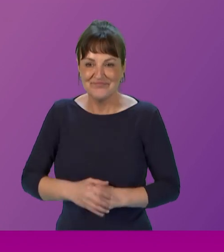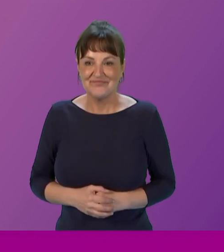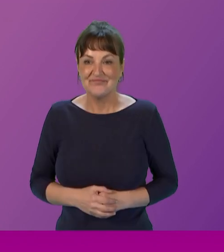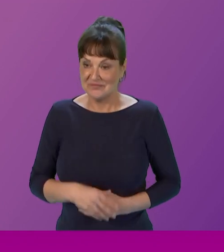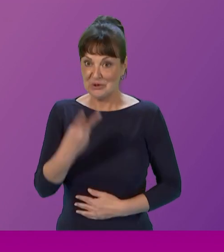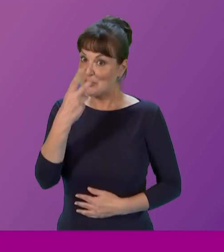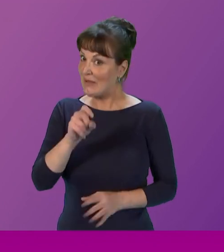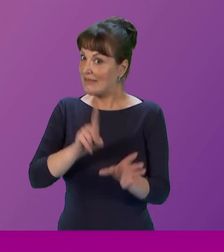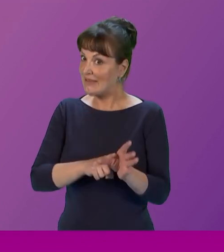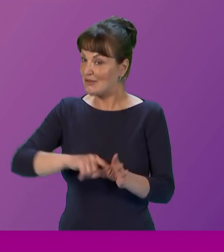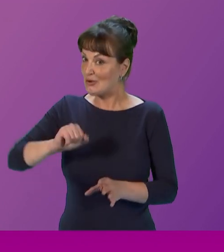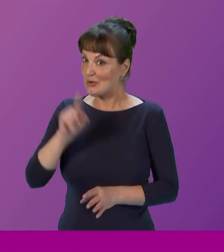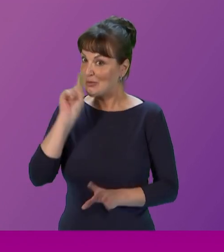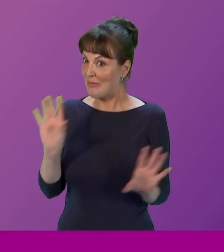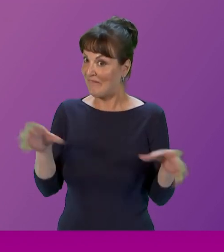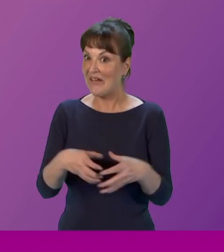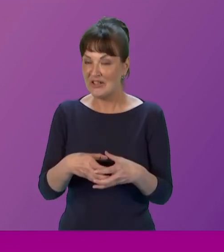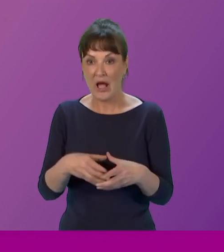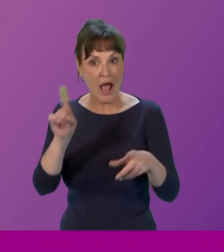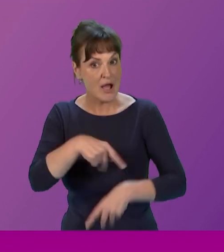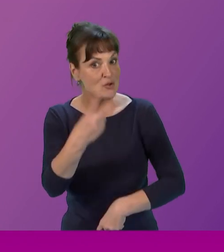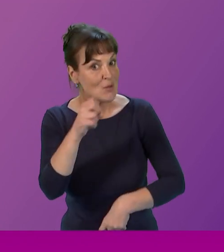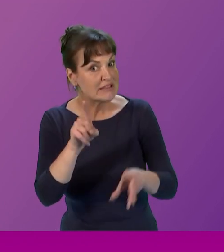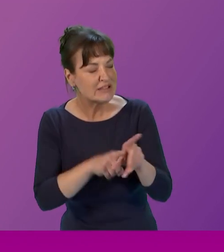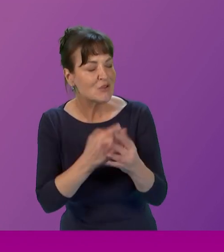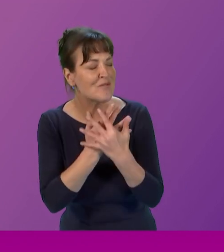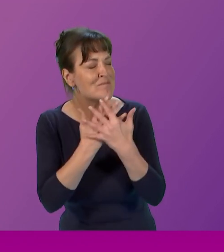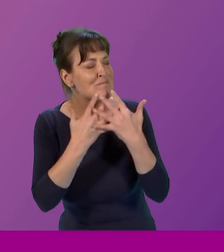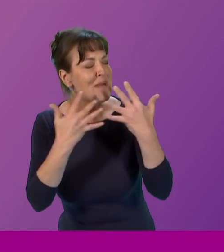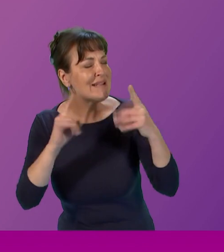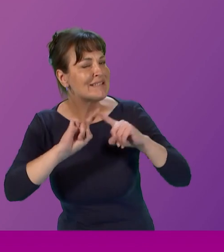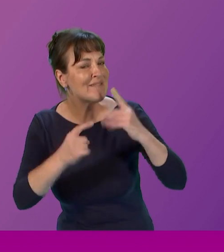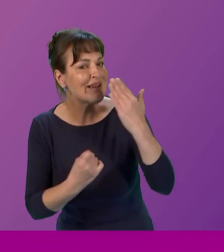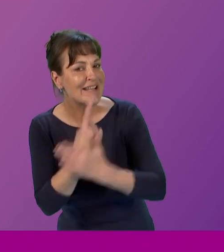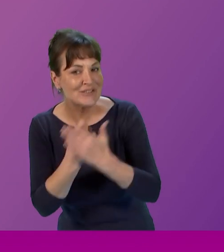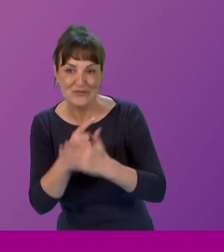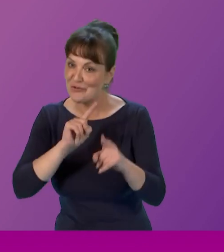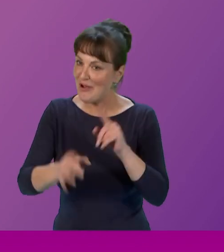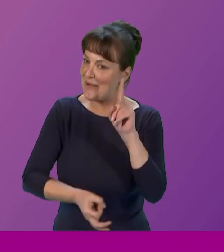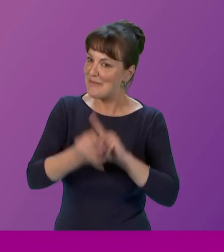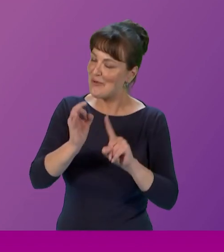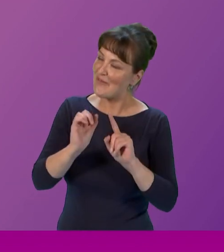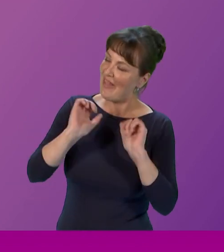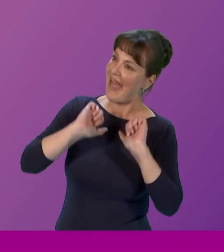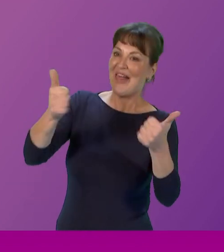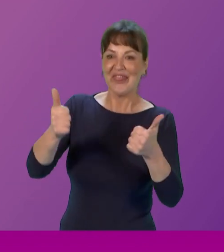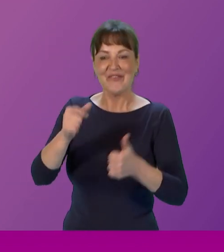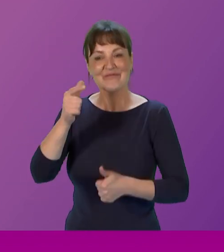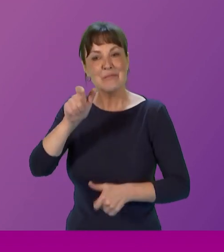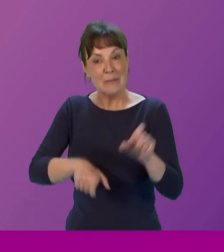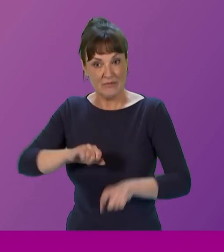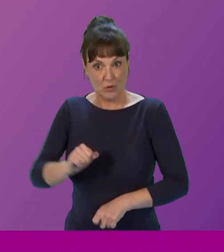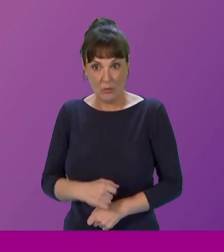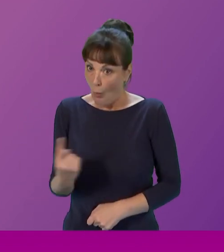convention and 20 years of many initiatives to help improve the health of the people of scotland one of these